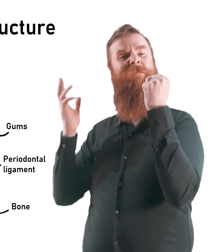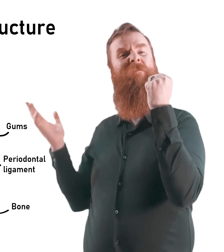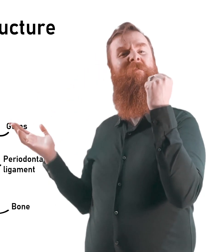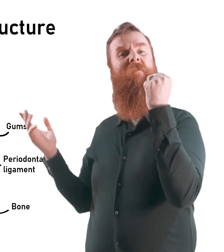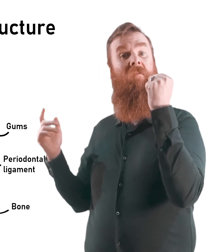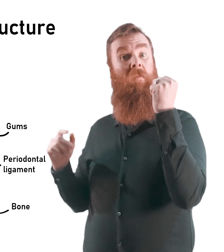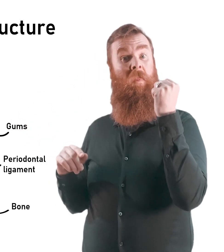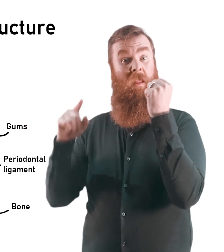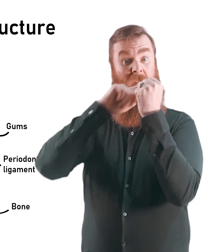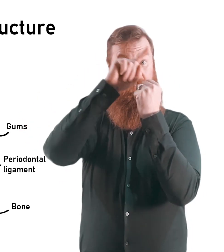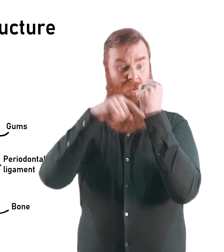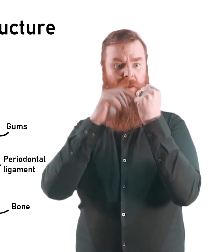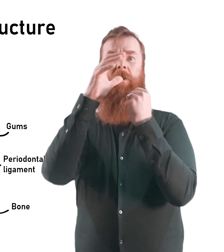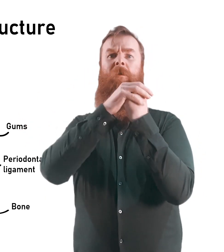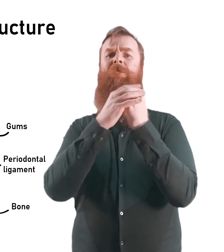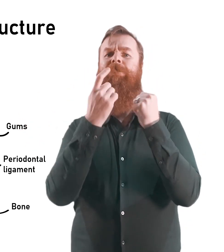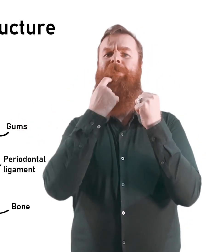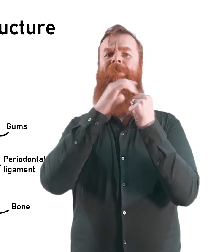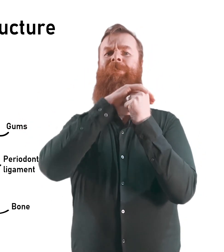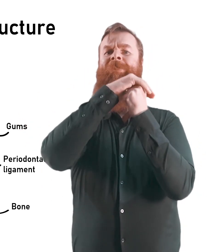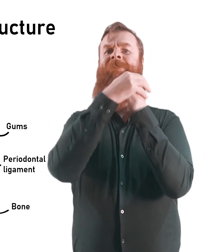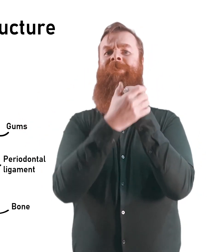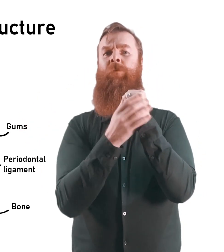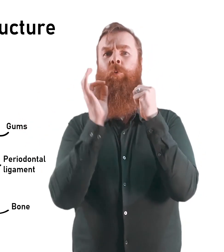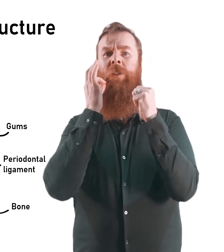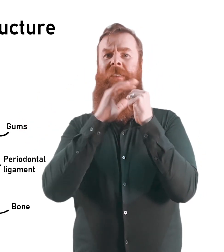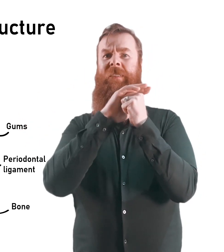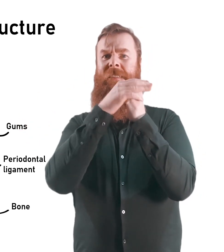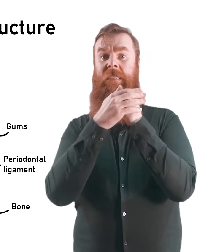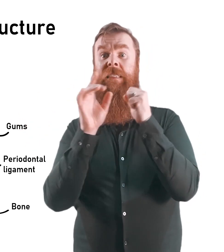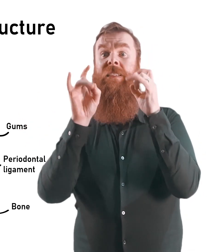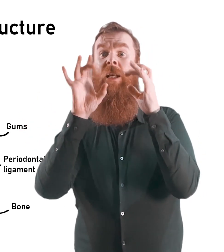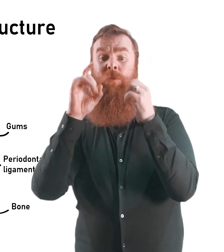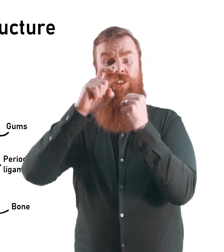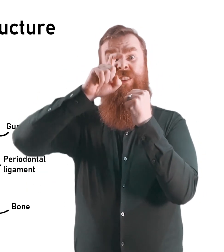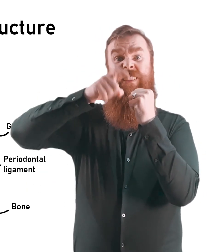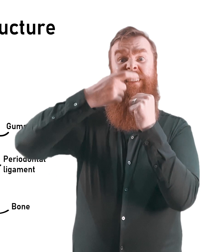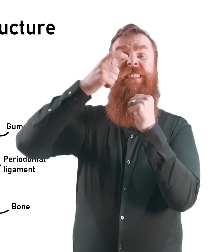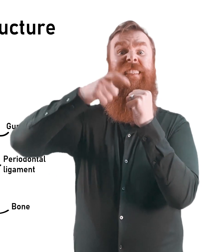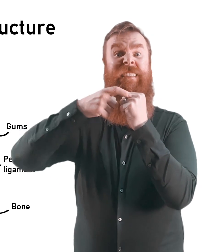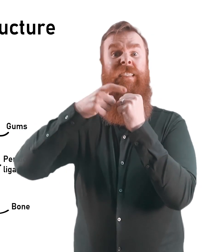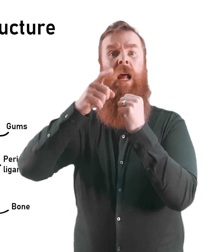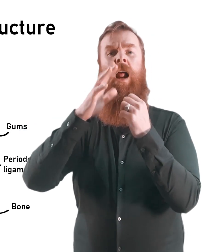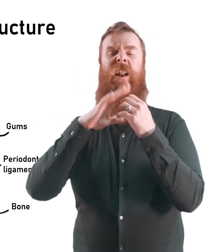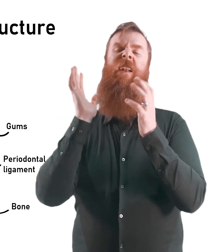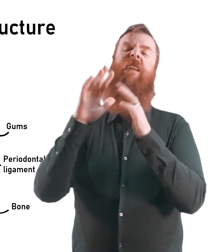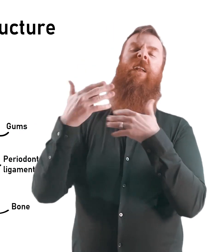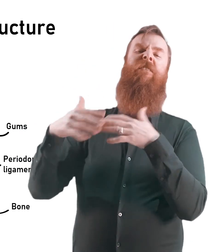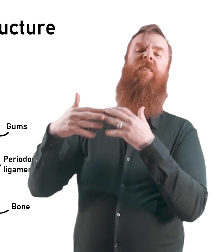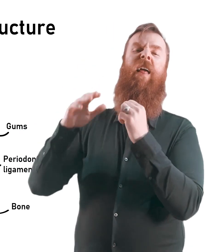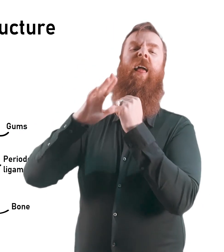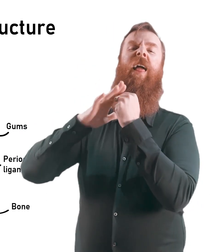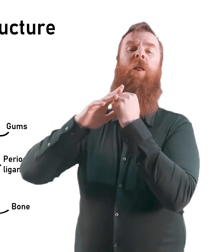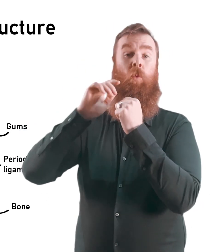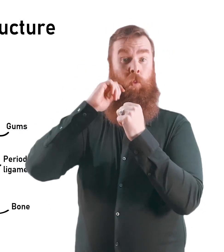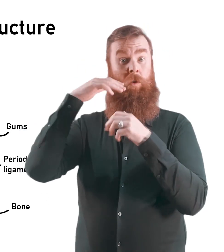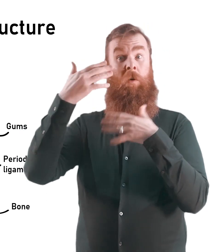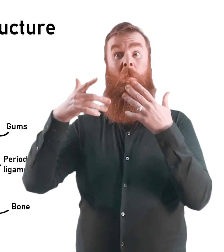that covers the crown of the tooth. Damage to enamel does not cause pain. Dentine is located